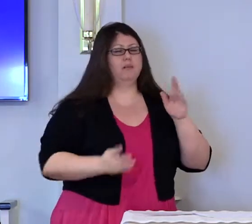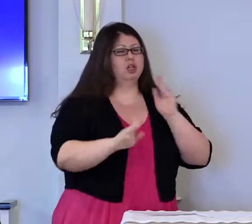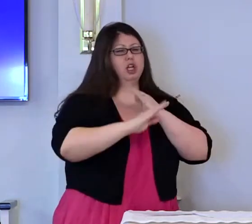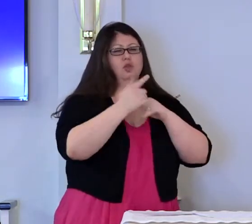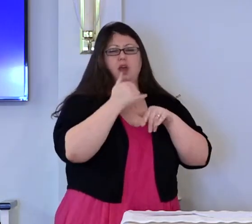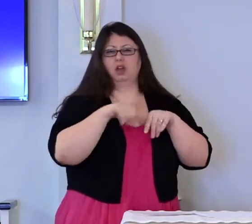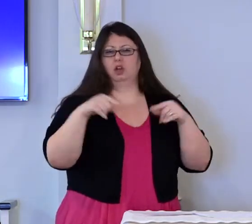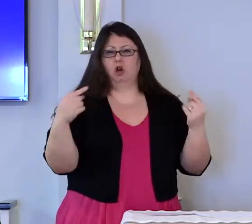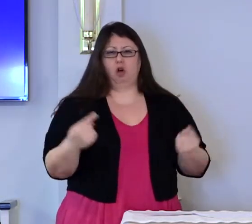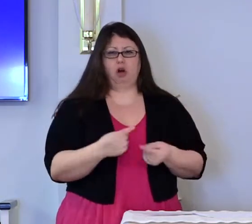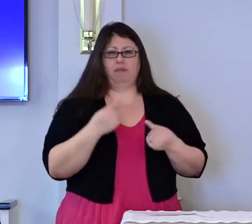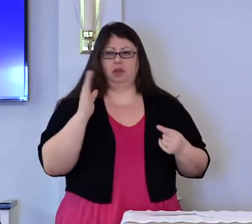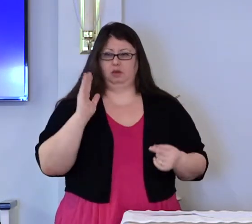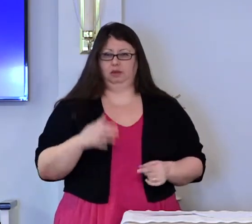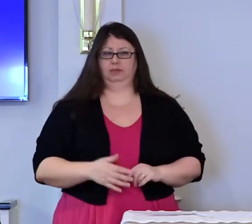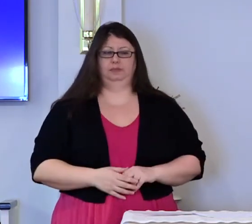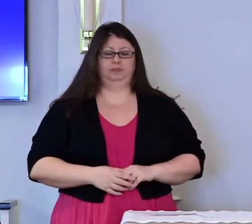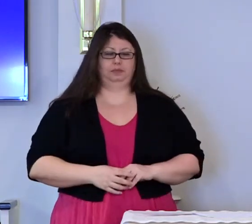harm.